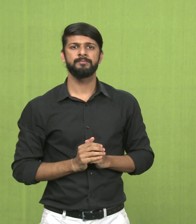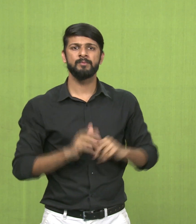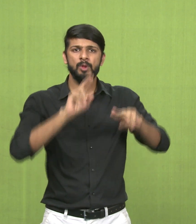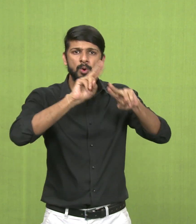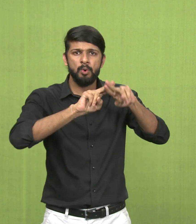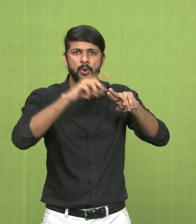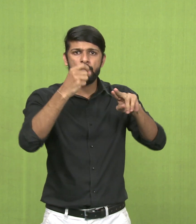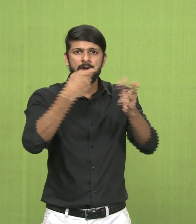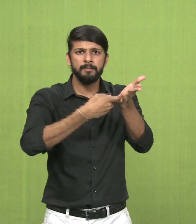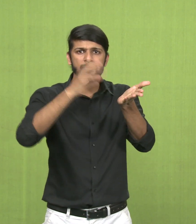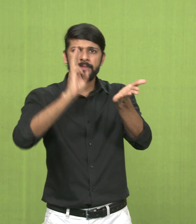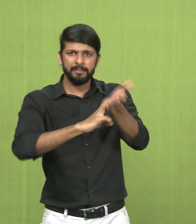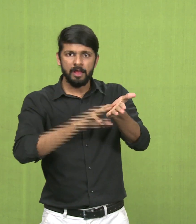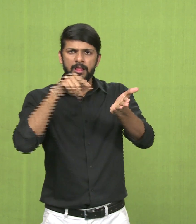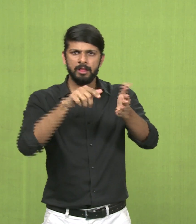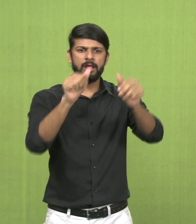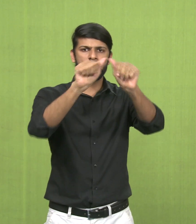Third, is the form.